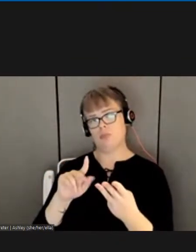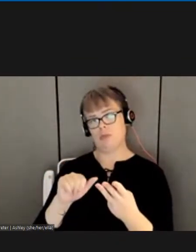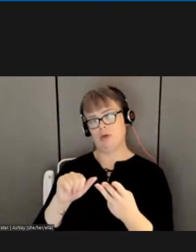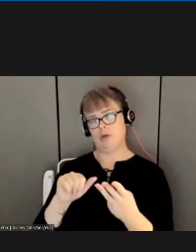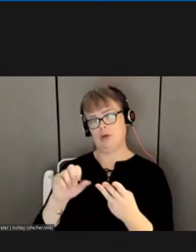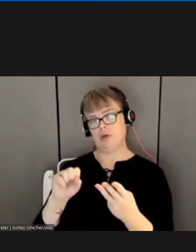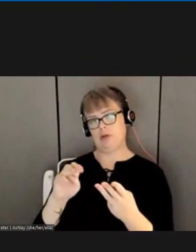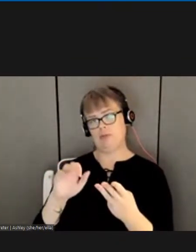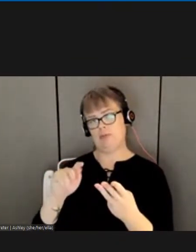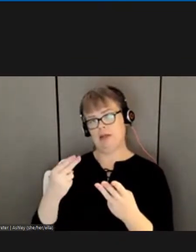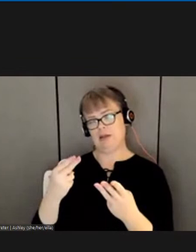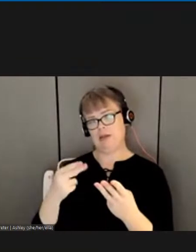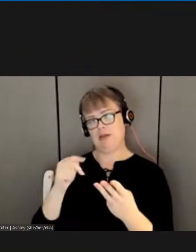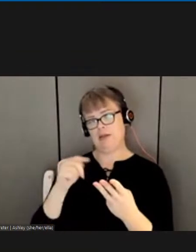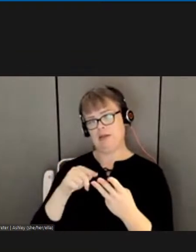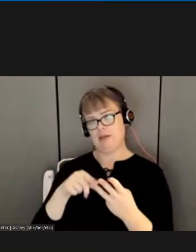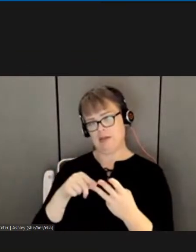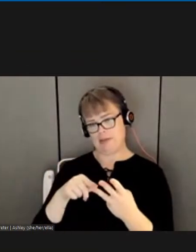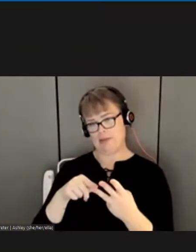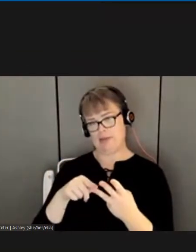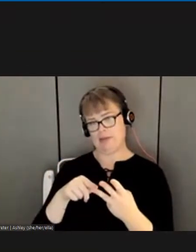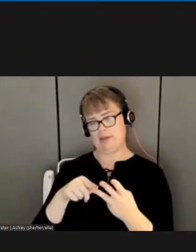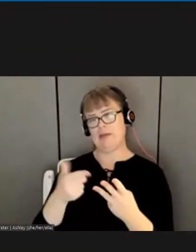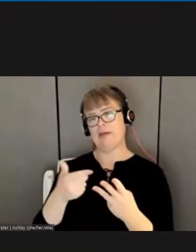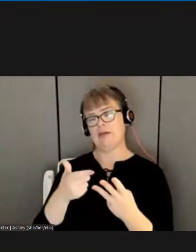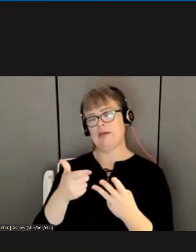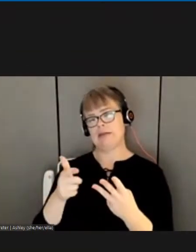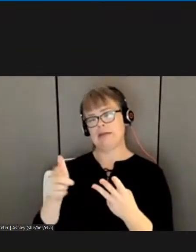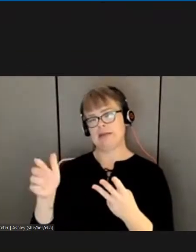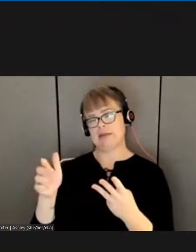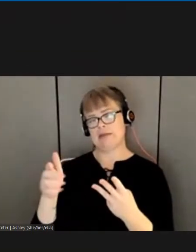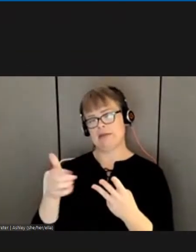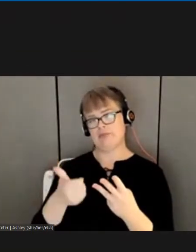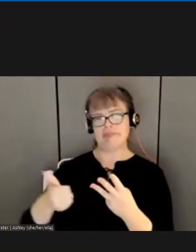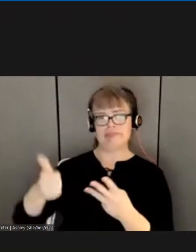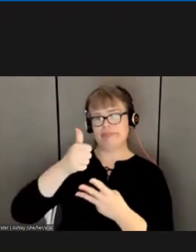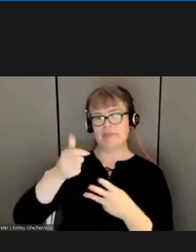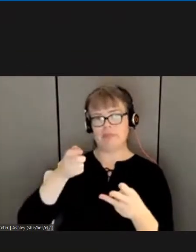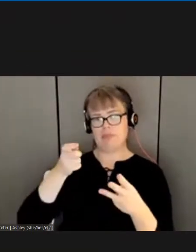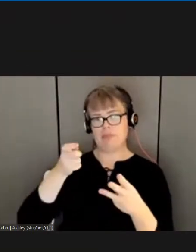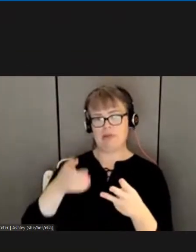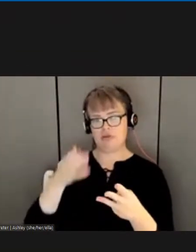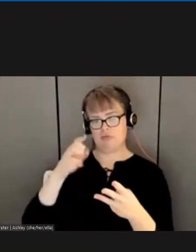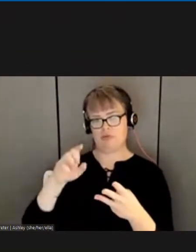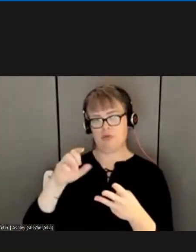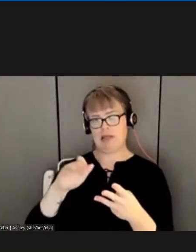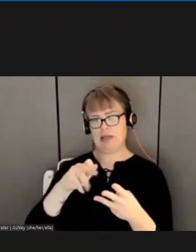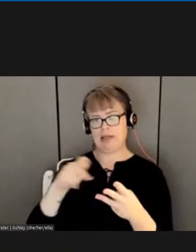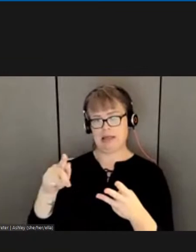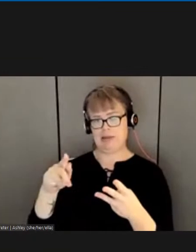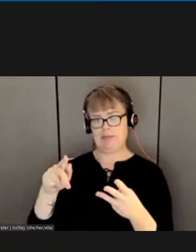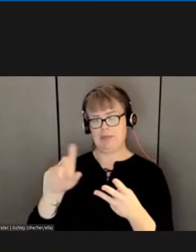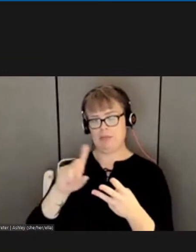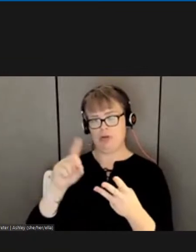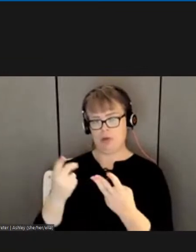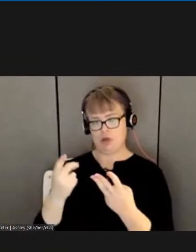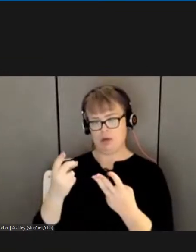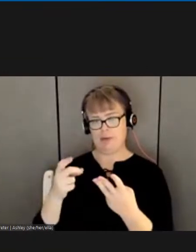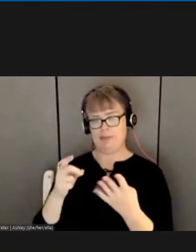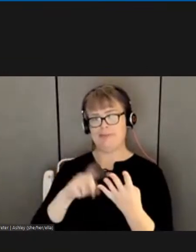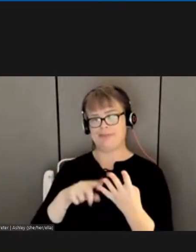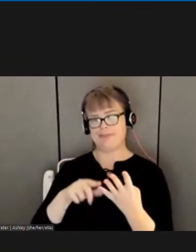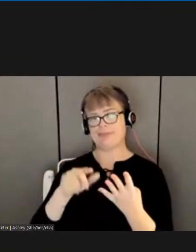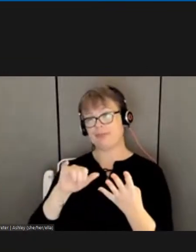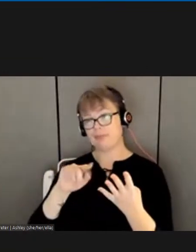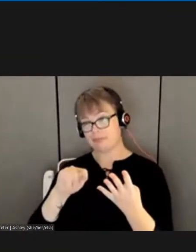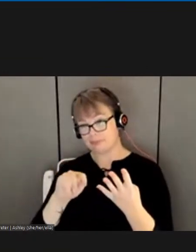technician to being senior manager of the percat department and mucho thanks to graham copp who is the digital digital